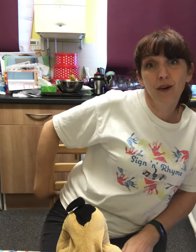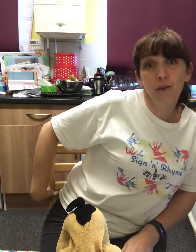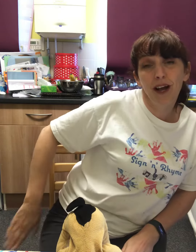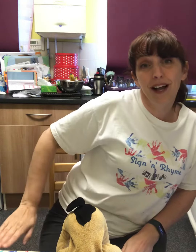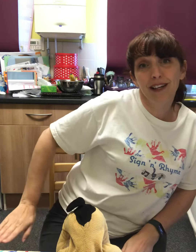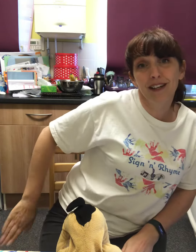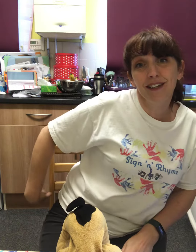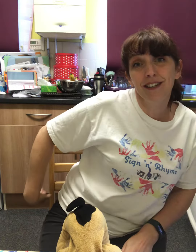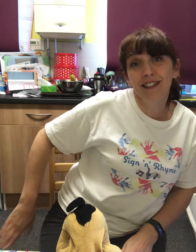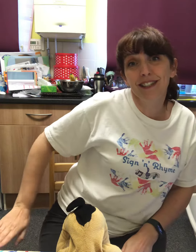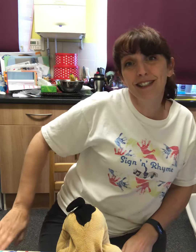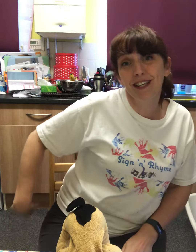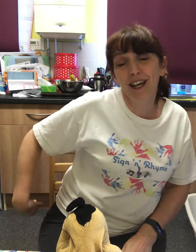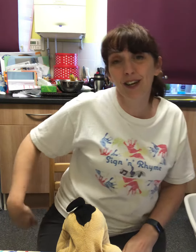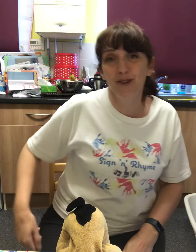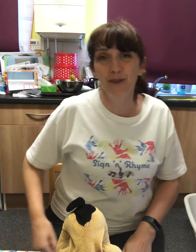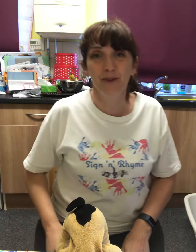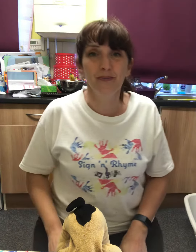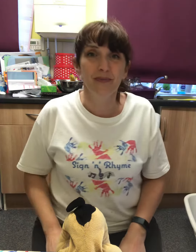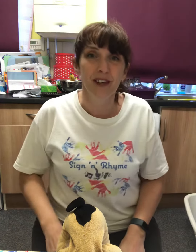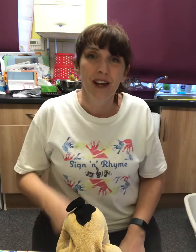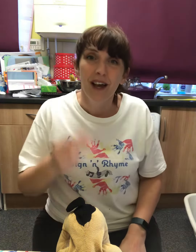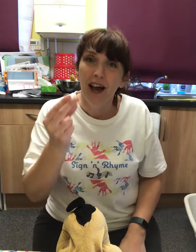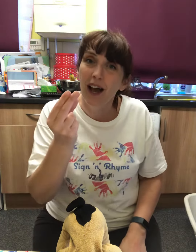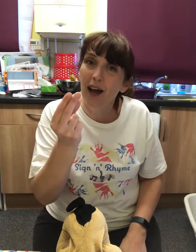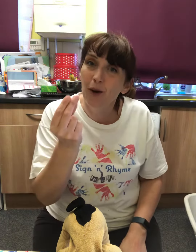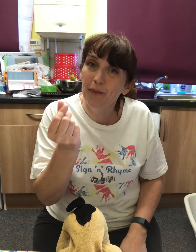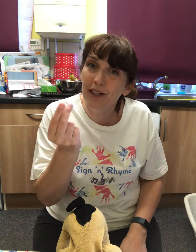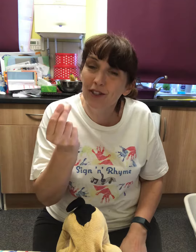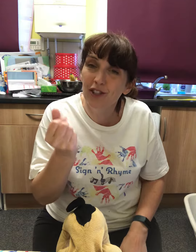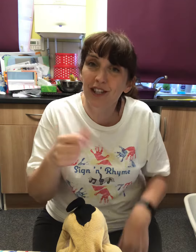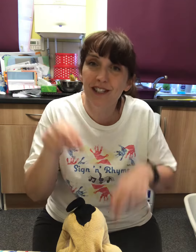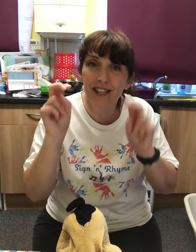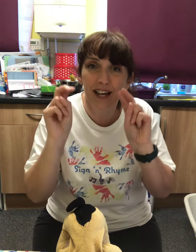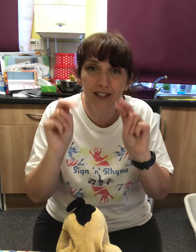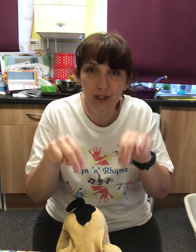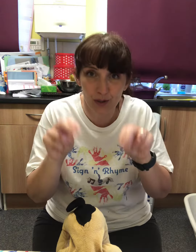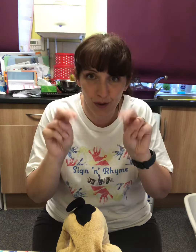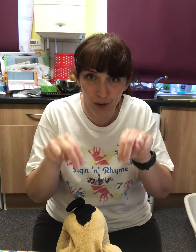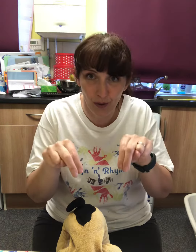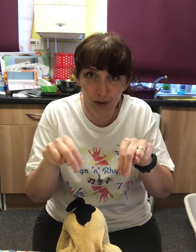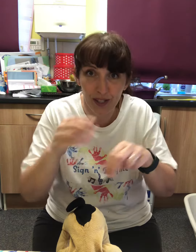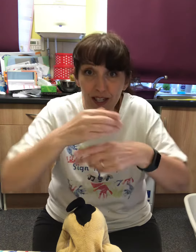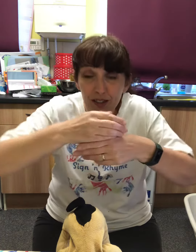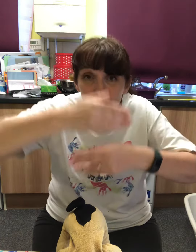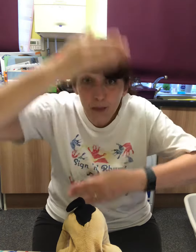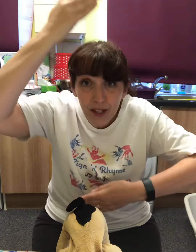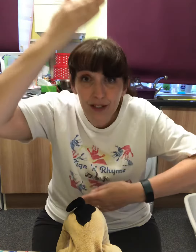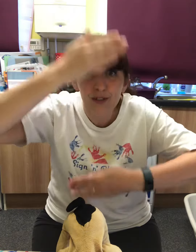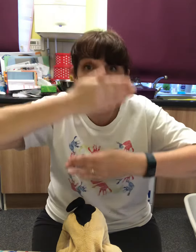waggly tail. How much is that doggy in the window?